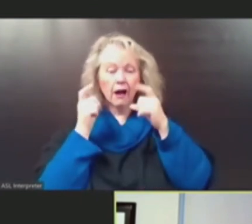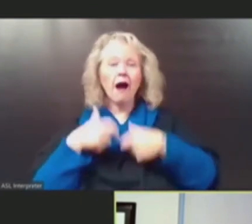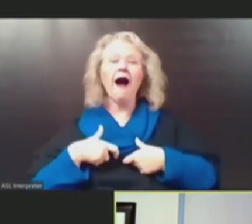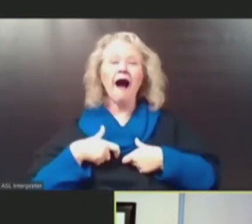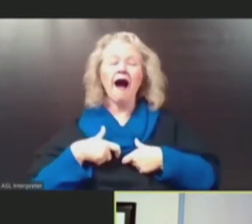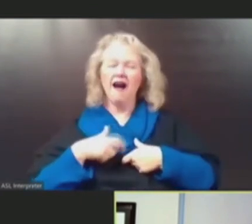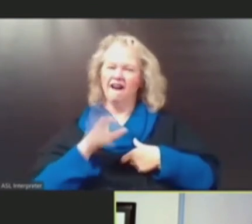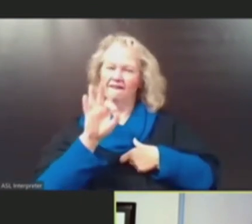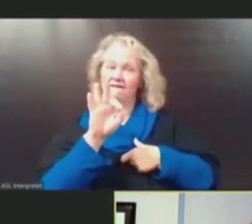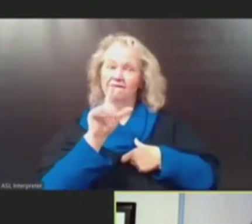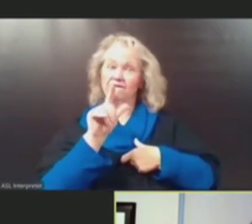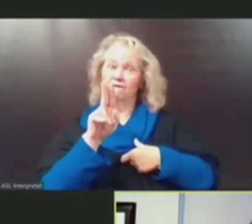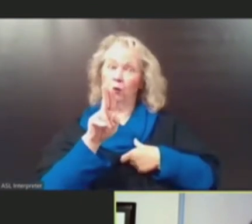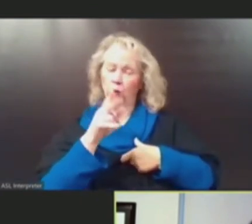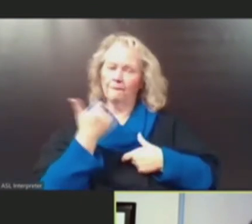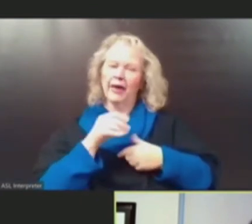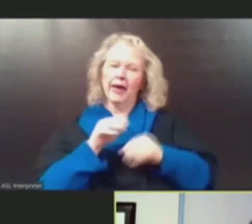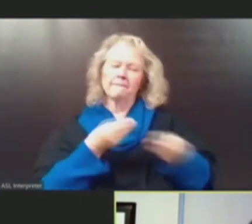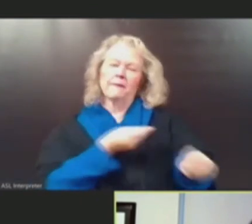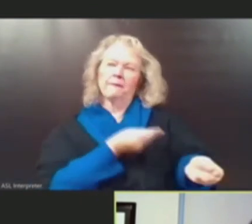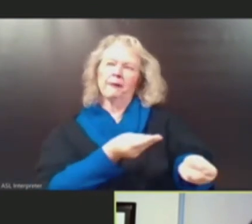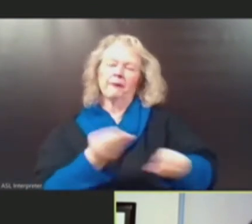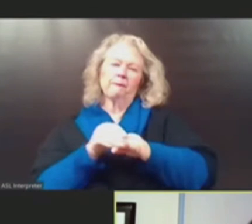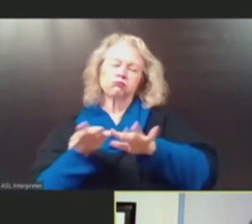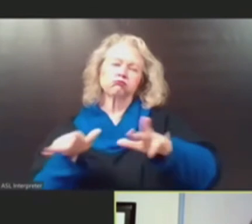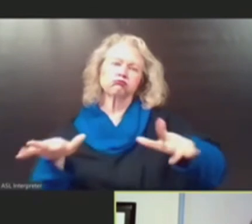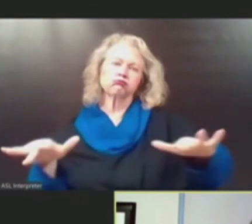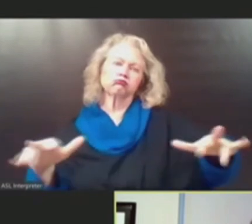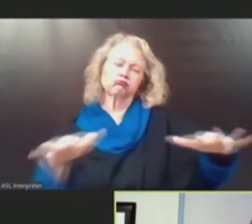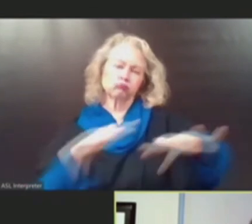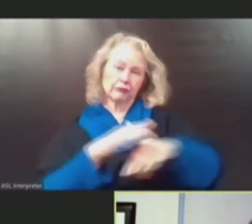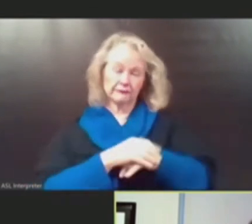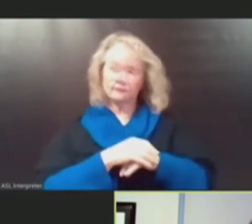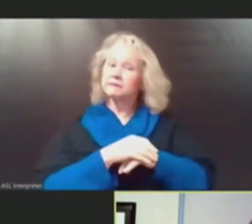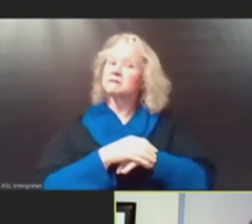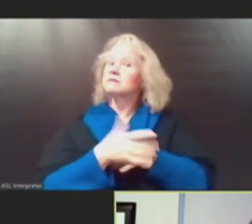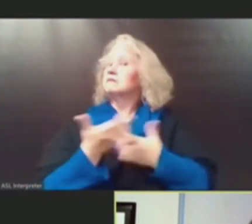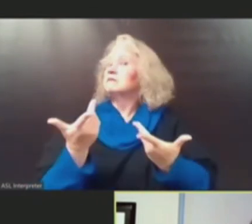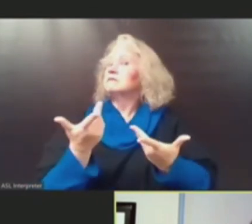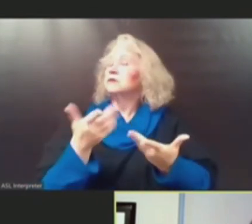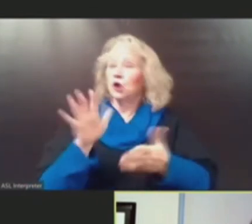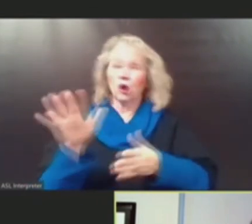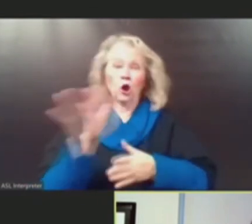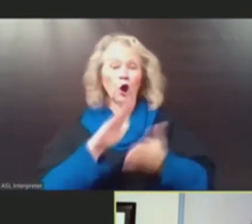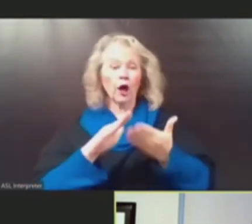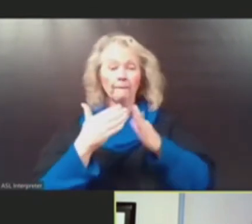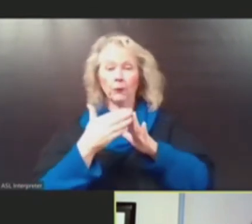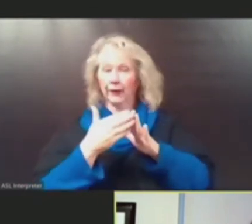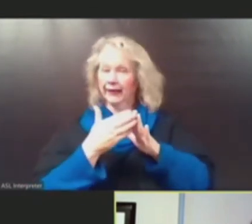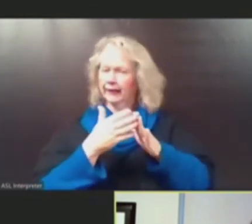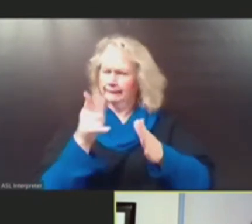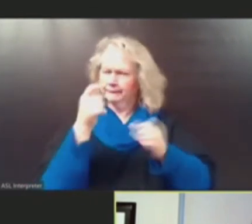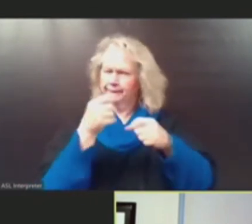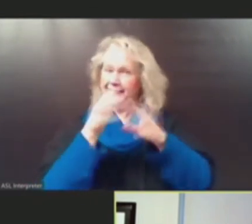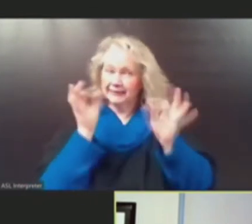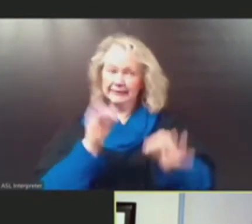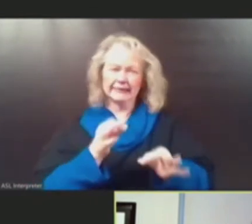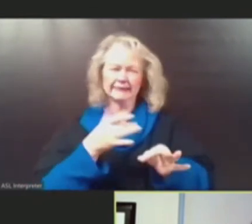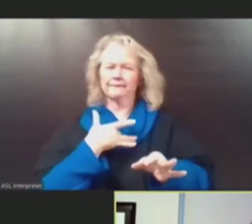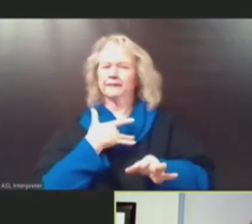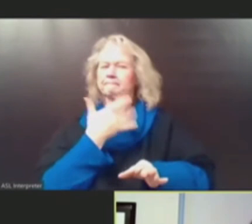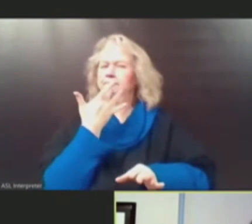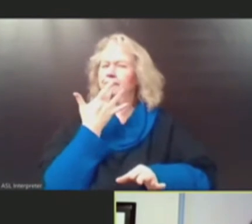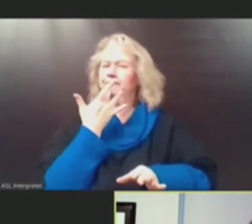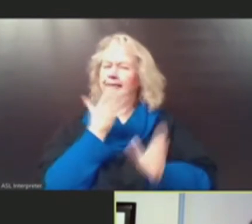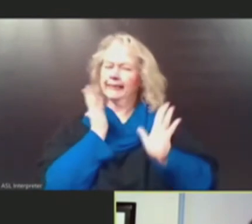That it's going to be up to local communities now. You can certainly continue to mask if you decide in your community that that is